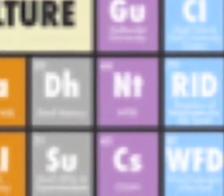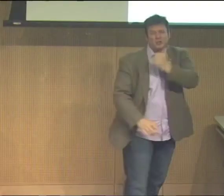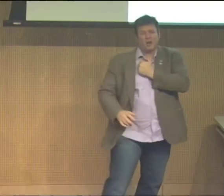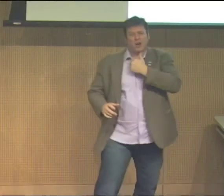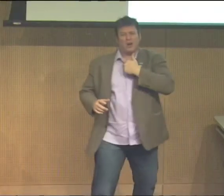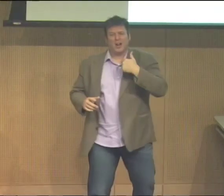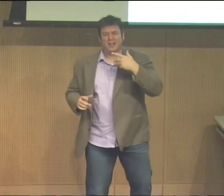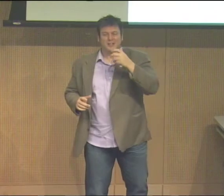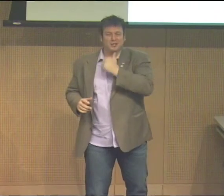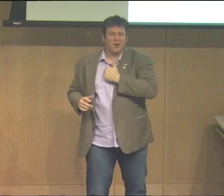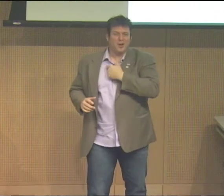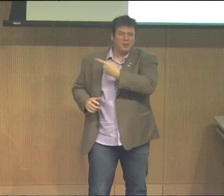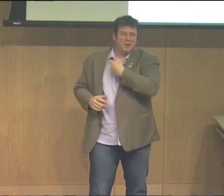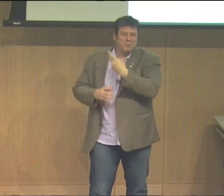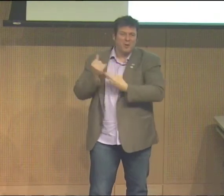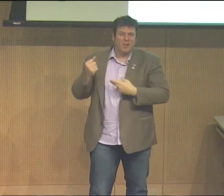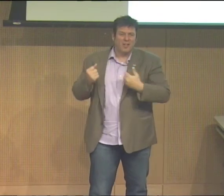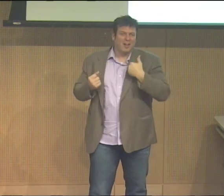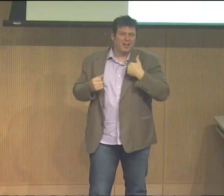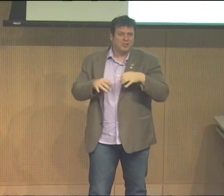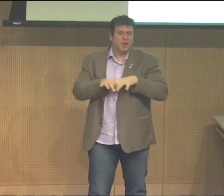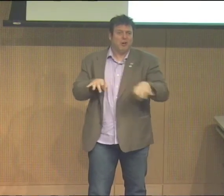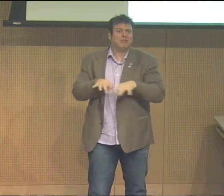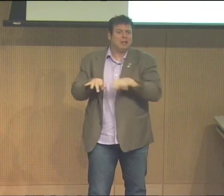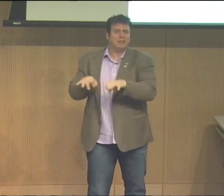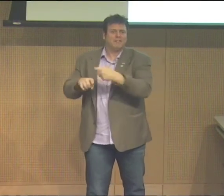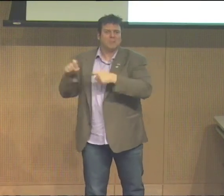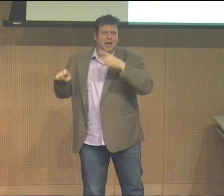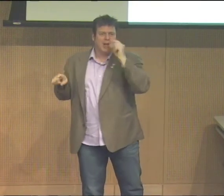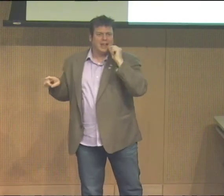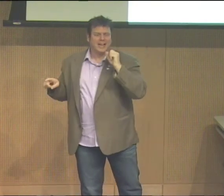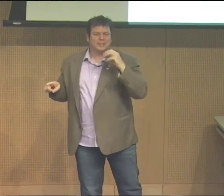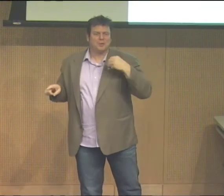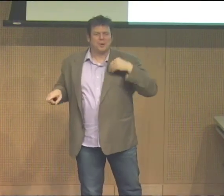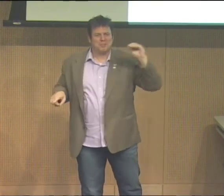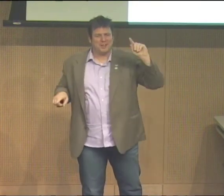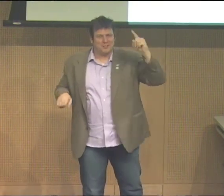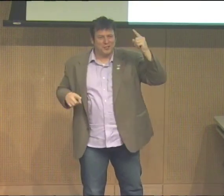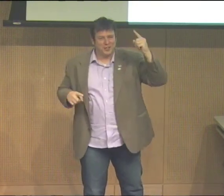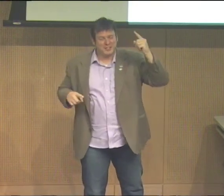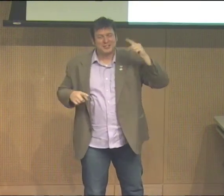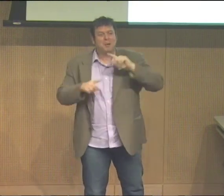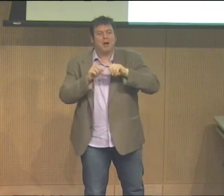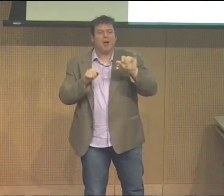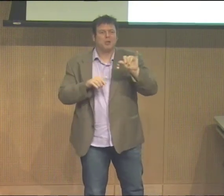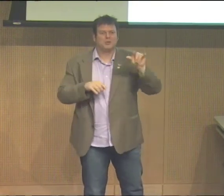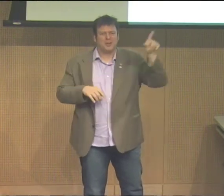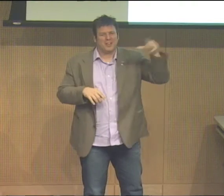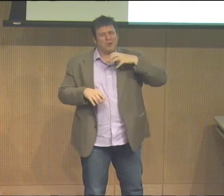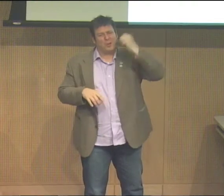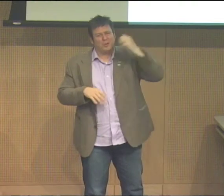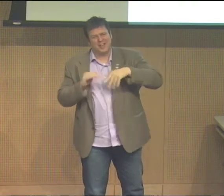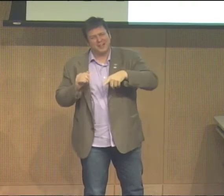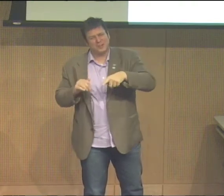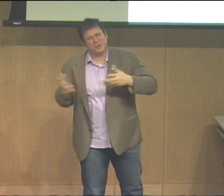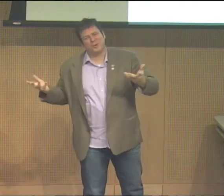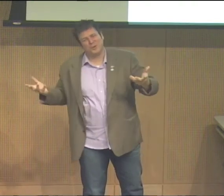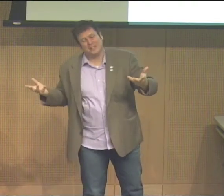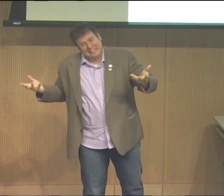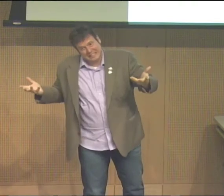I don't think so. Oh, sorry. Sorry about that. We both have so many degrees from Gallaudet that we had to put it first, but, you know, it's a little older than